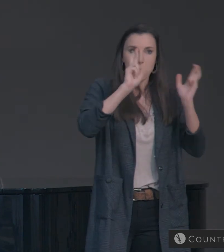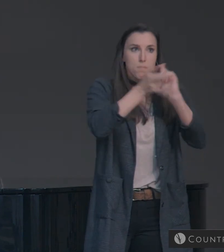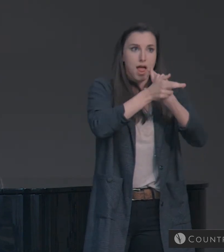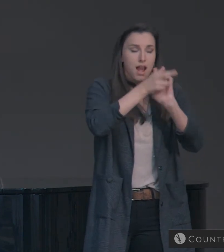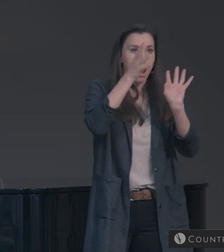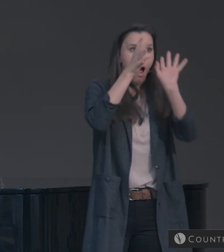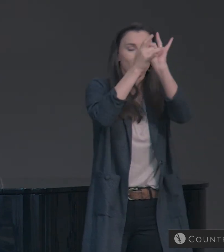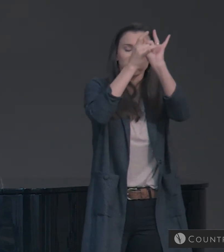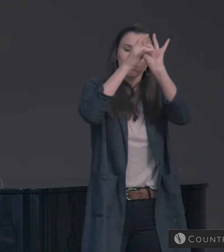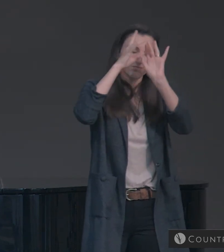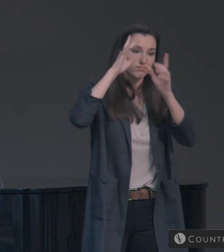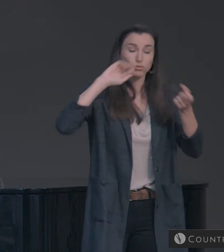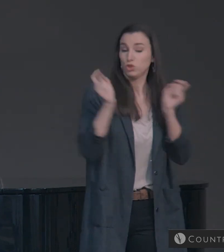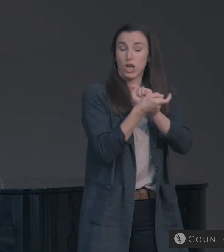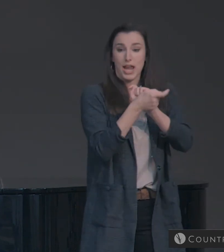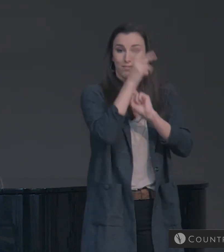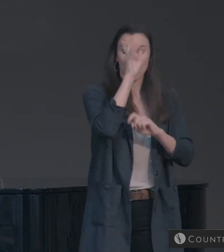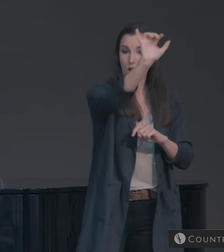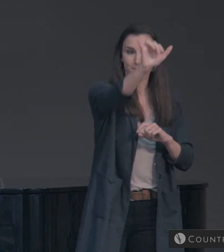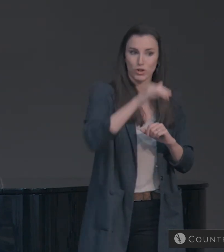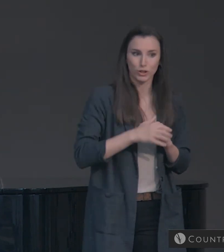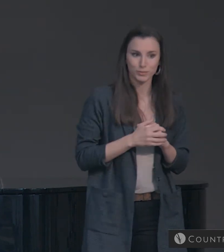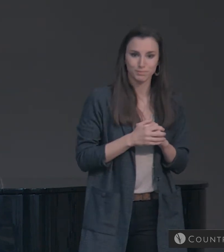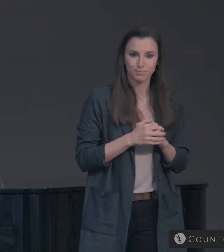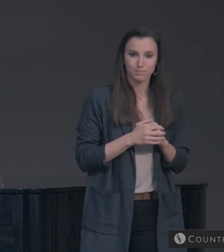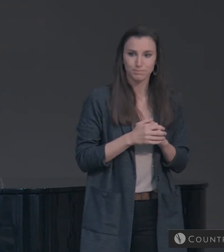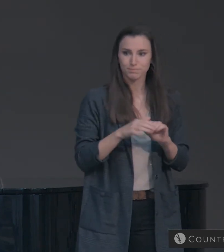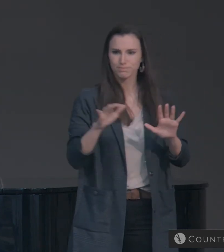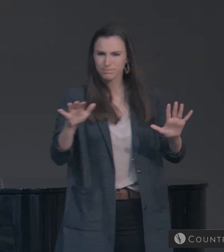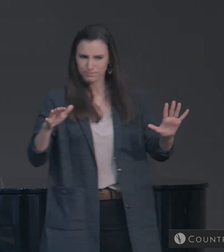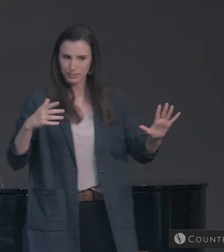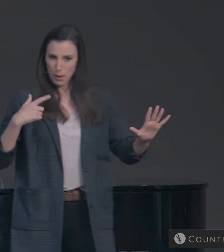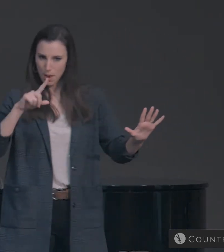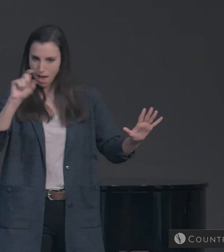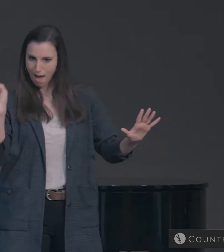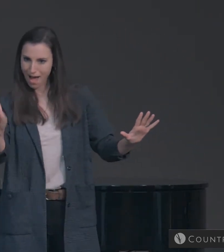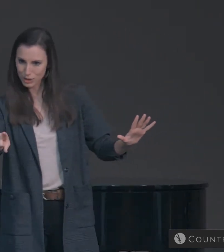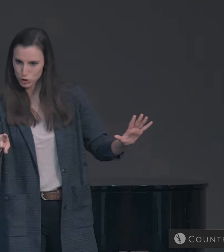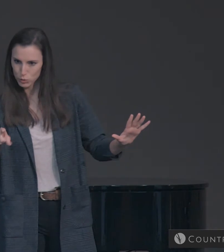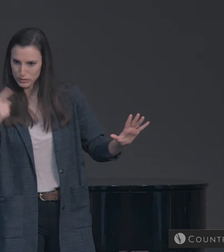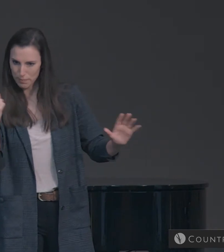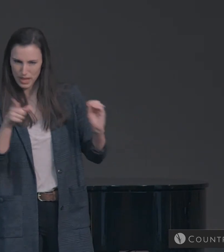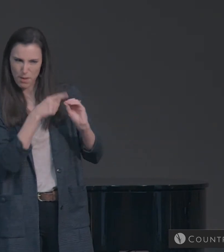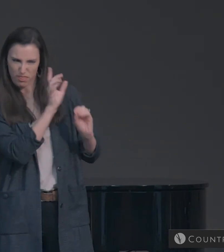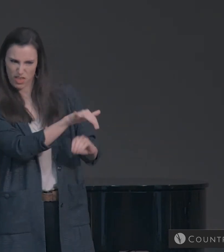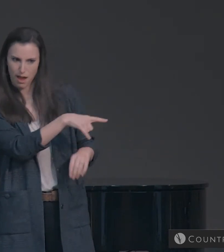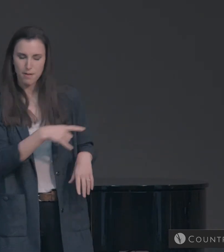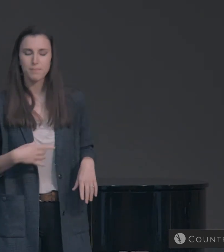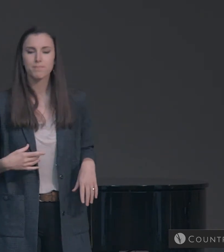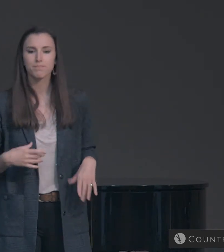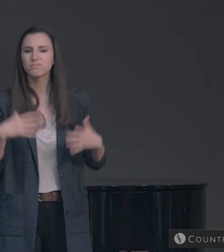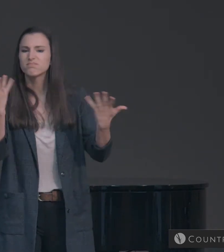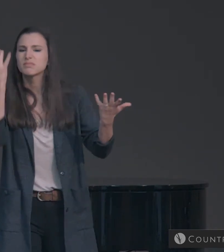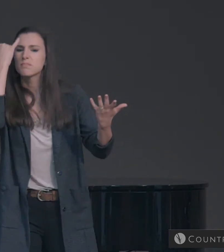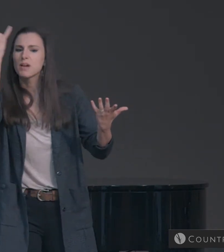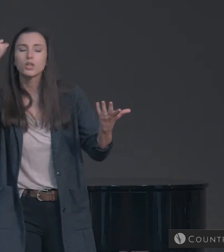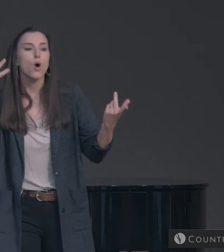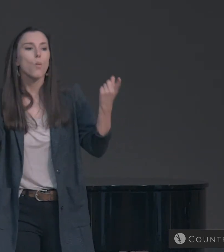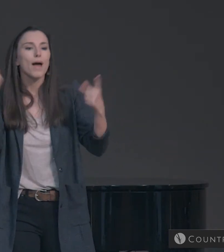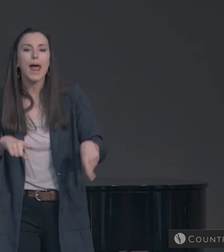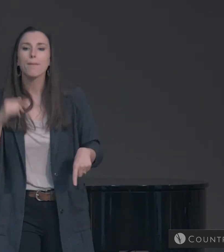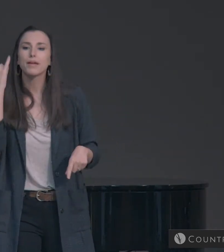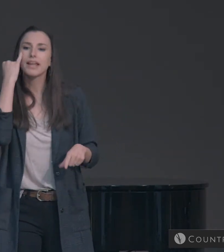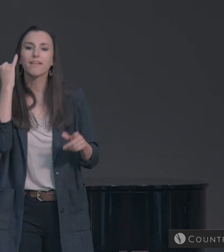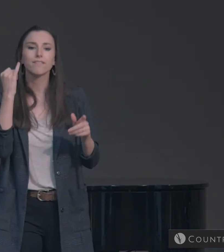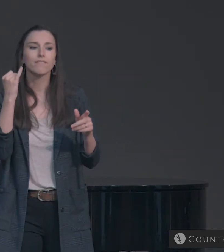transformed. Now, here's the question that I have for you from that story. What would have happened if Jesus had